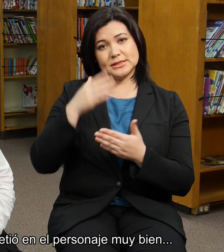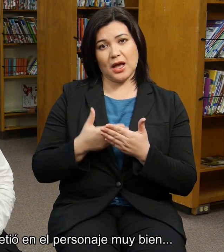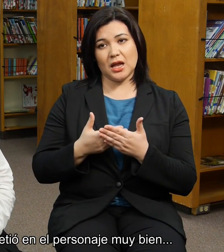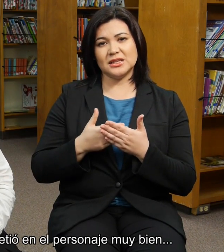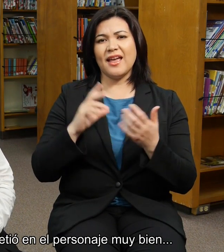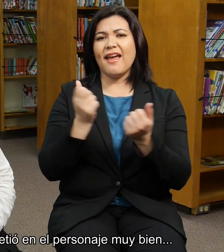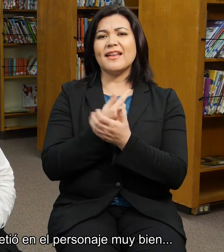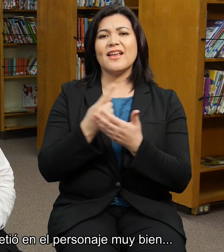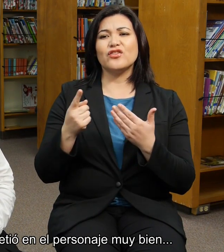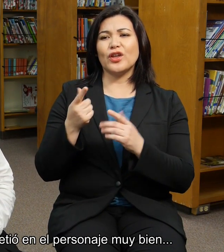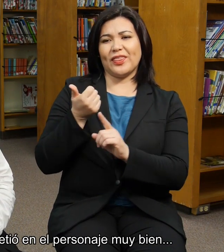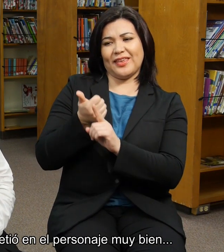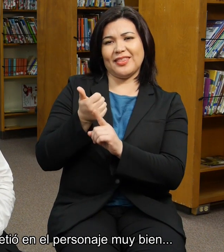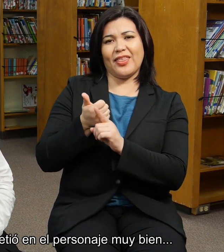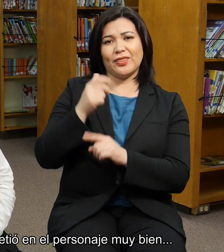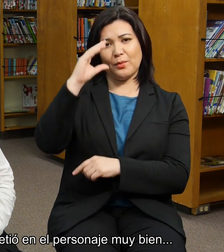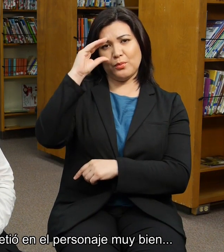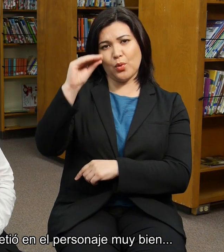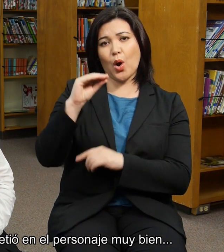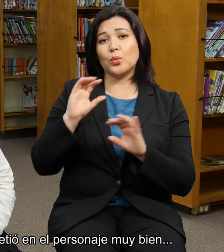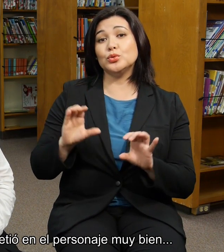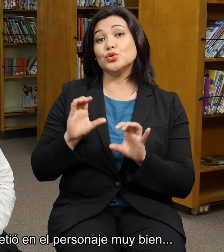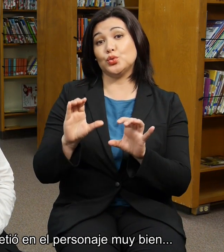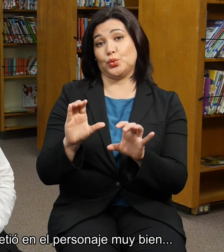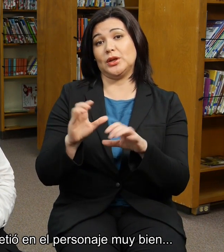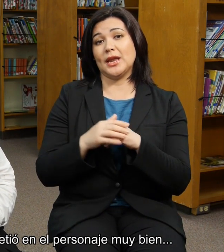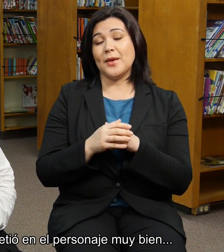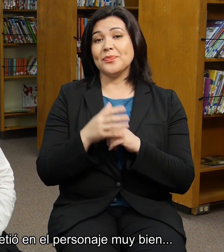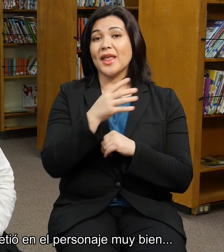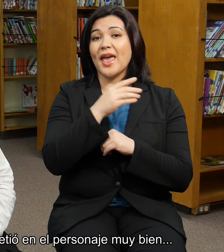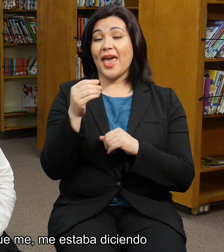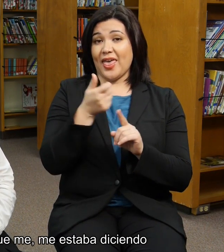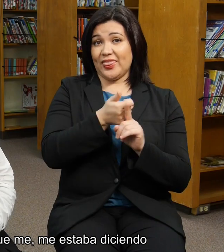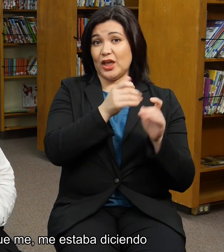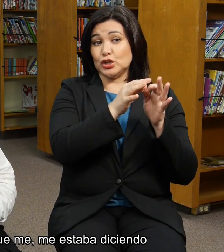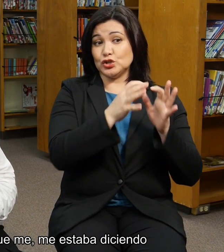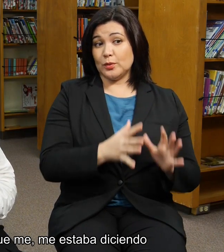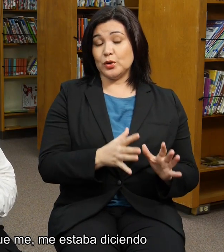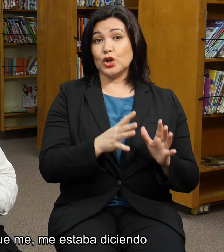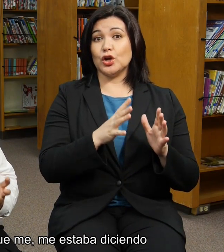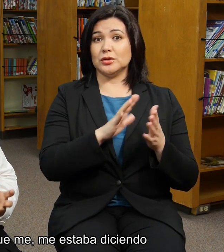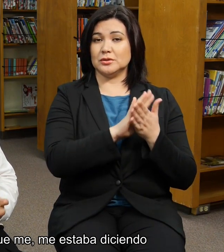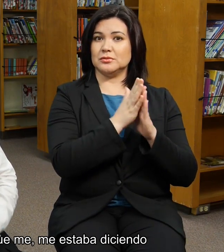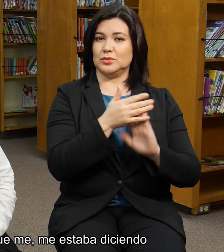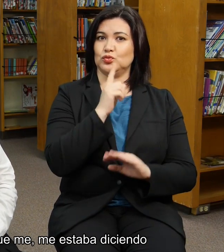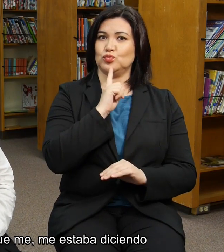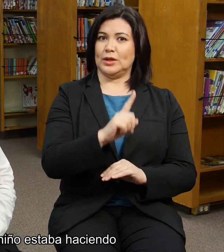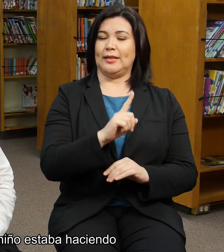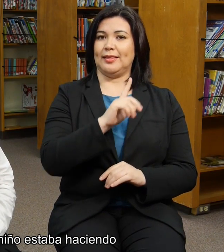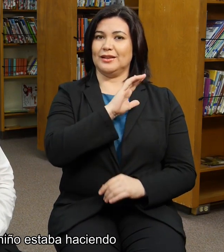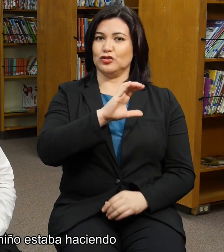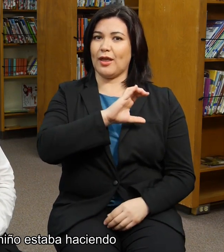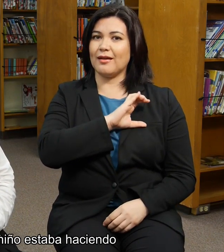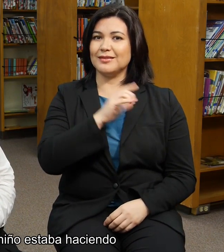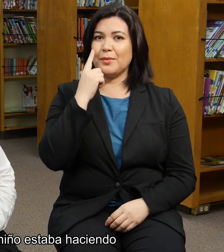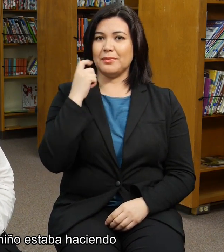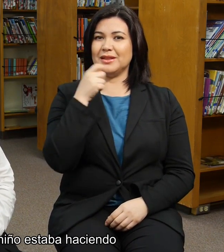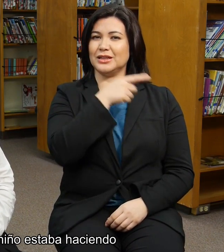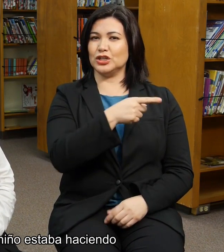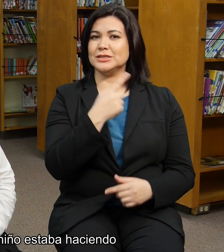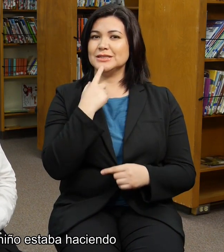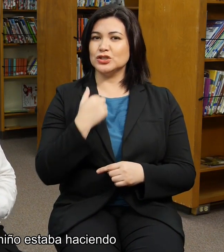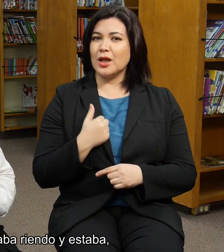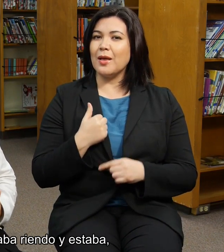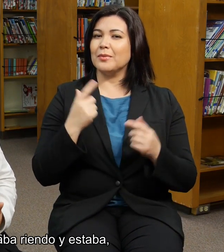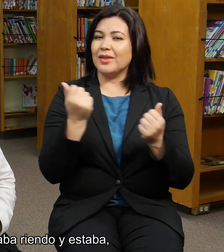And the interpreter was really into character, because he was telling me what the child